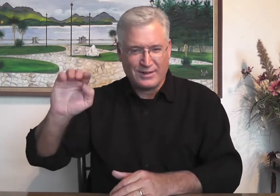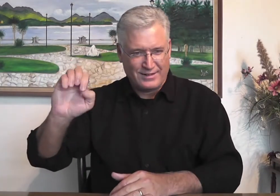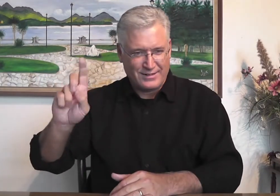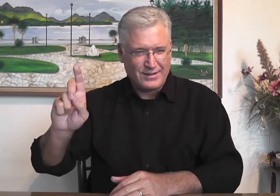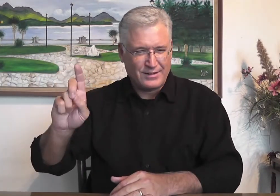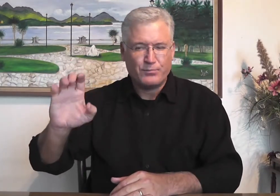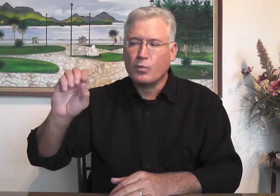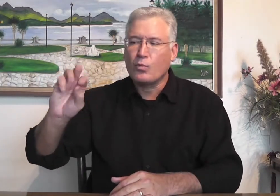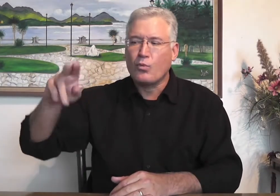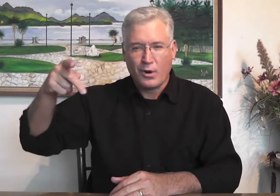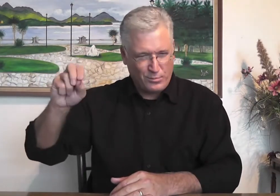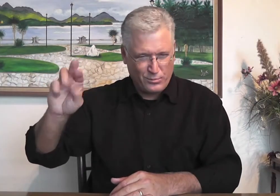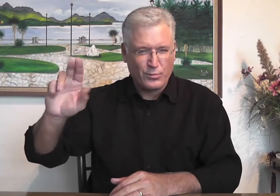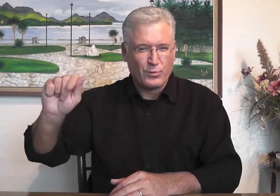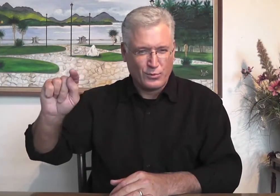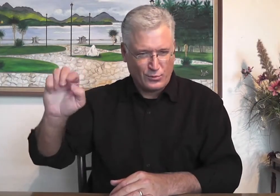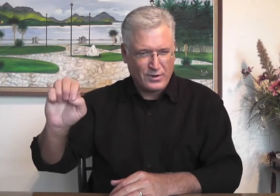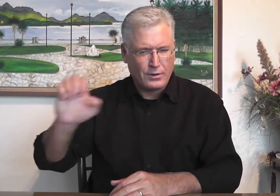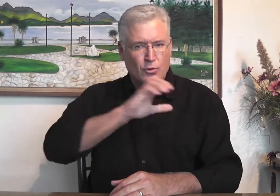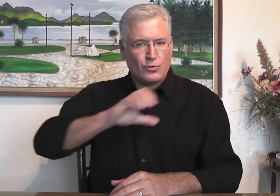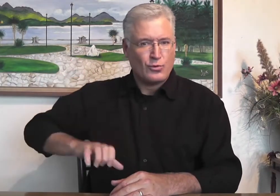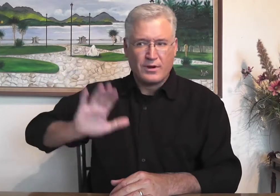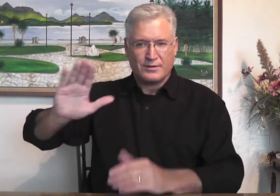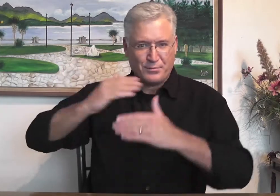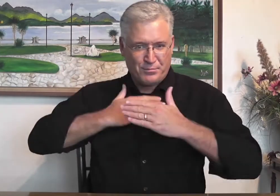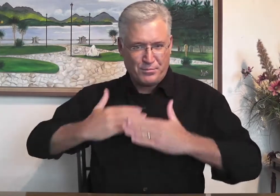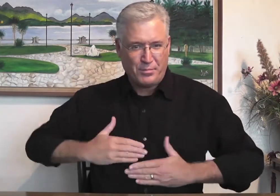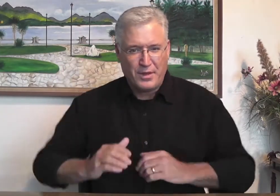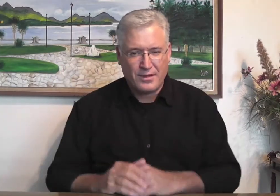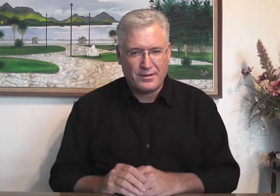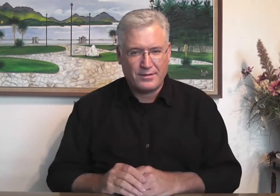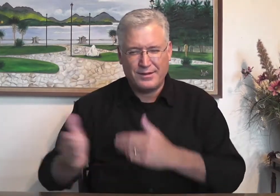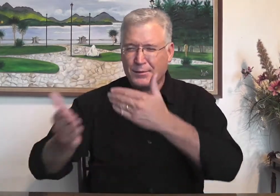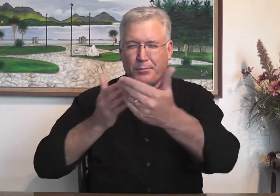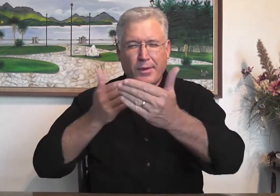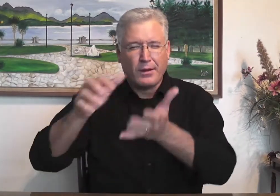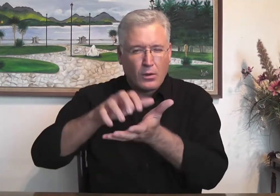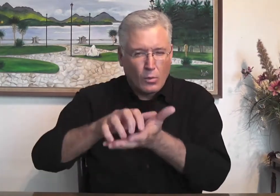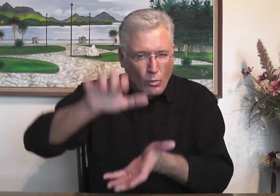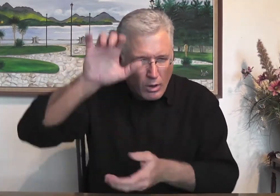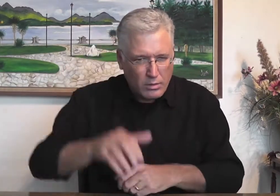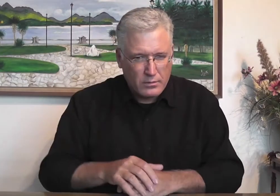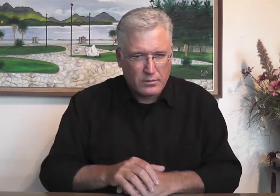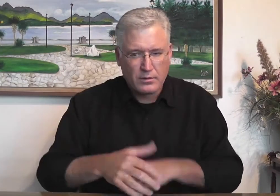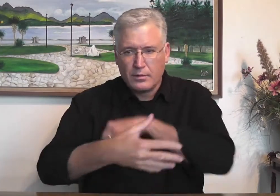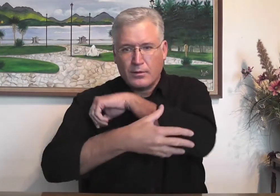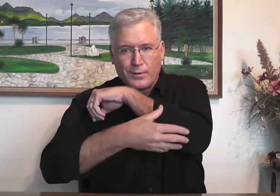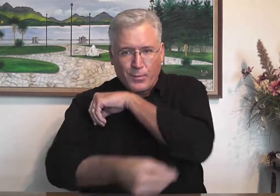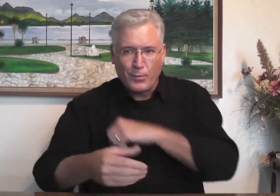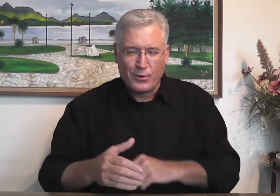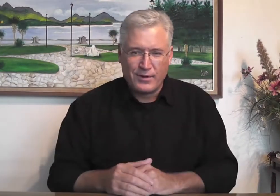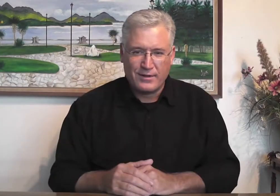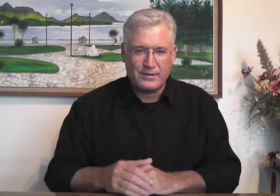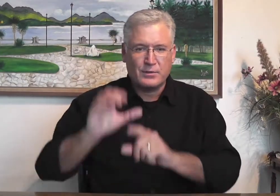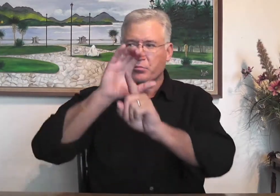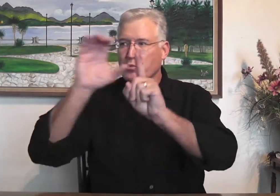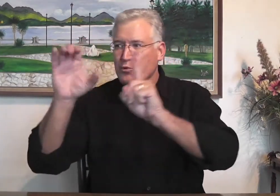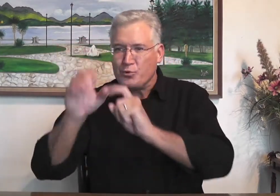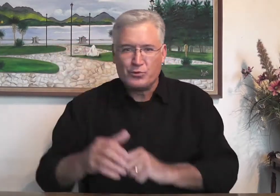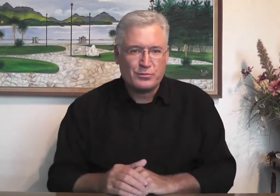are united together. They're united in Christ. They are the body of Christ. The rich, poor, different